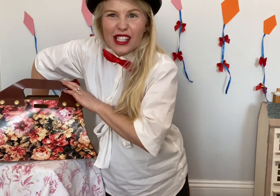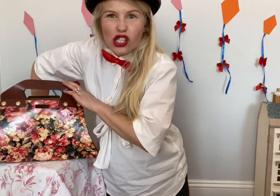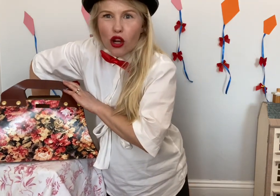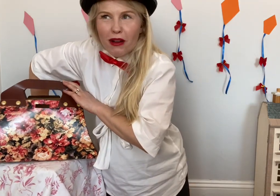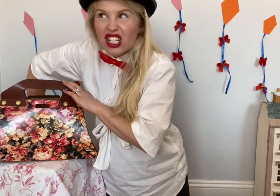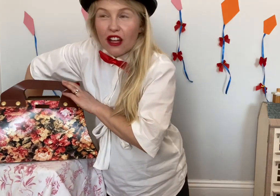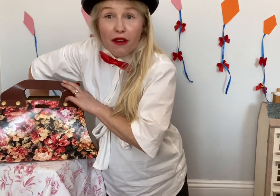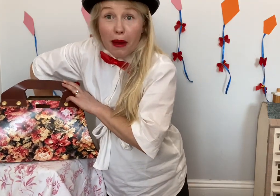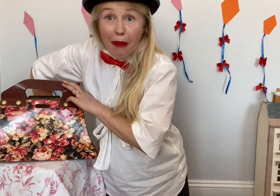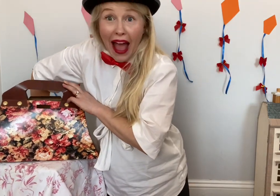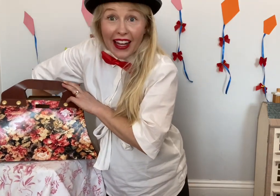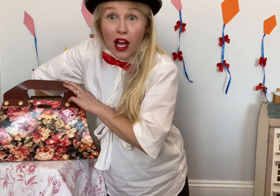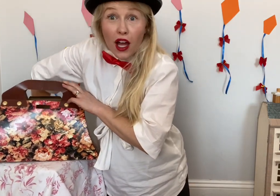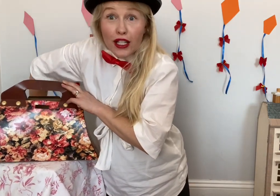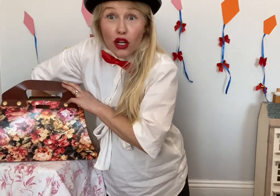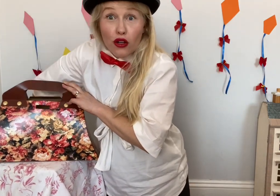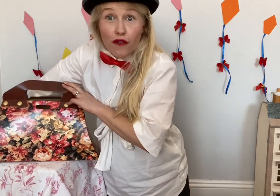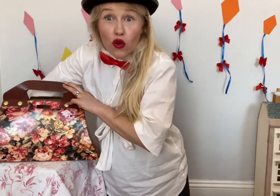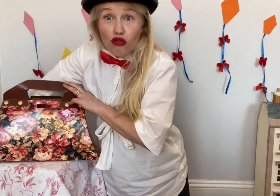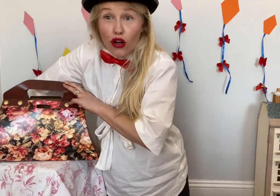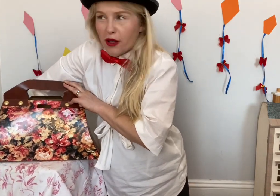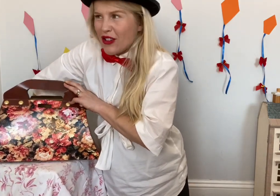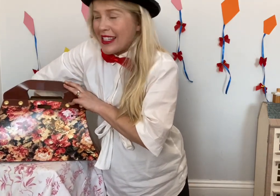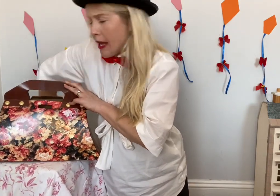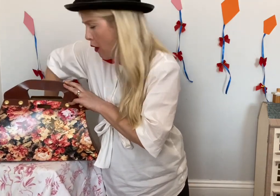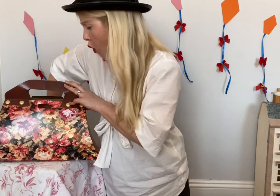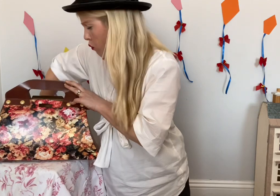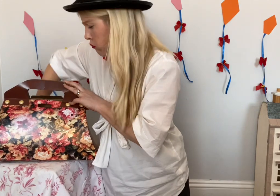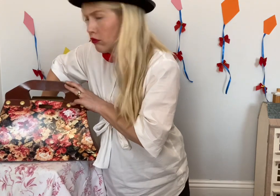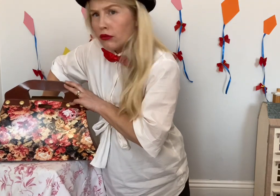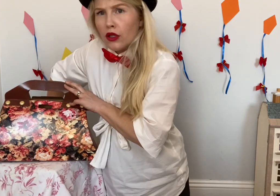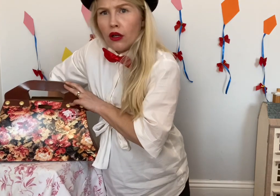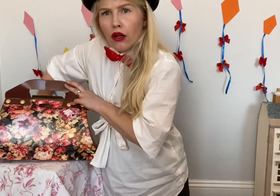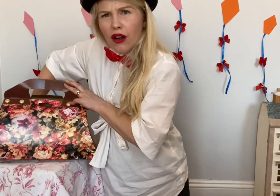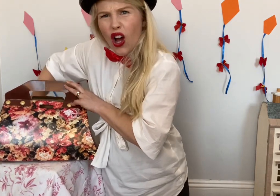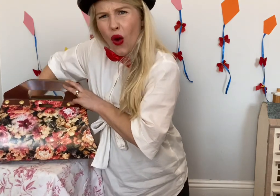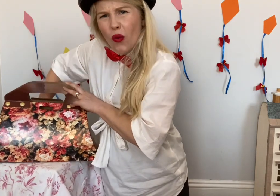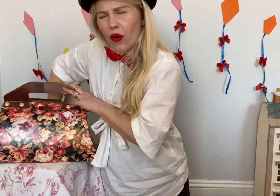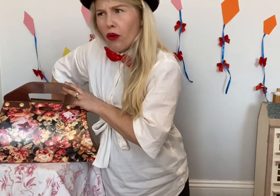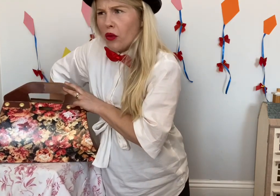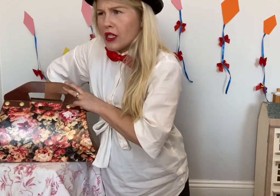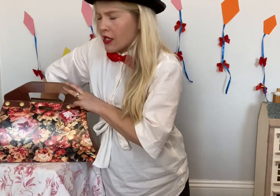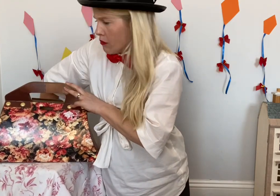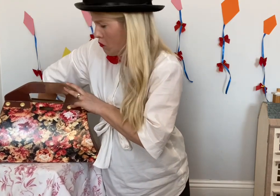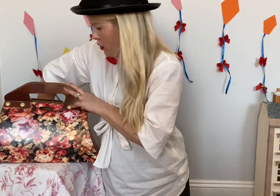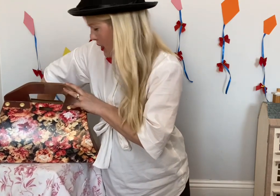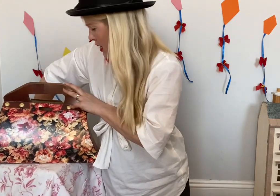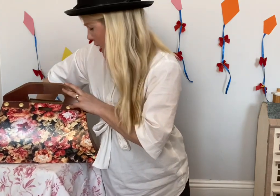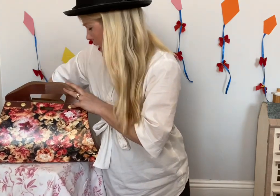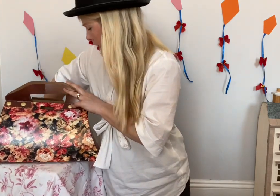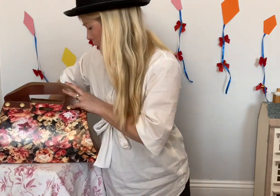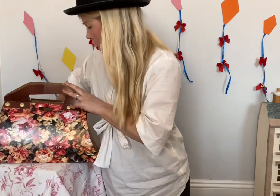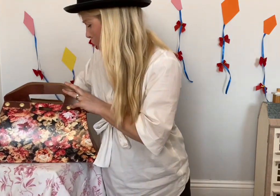so much stuff in my bag. I don't know if your grown-ups are the same. Oh what's this? Oh